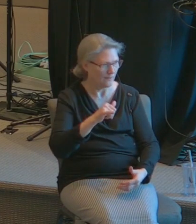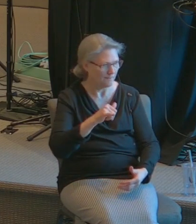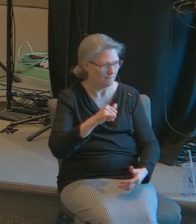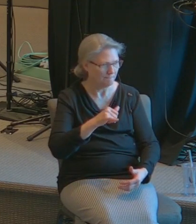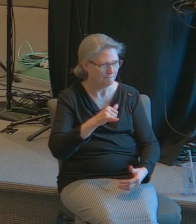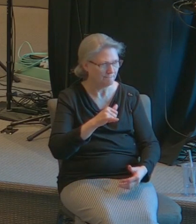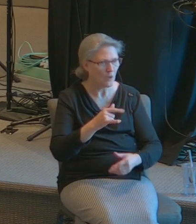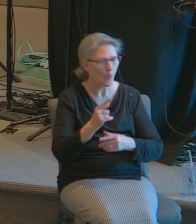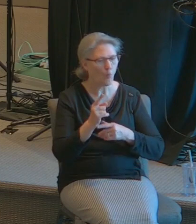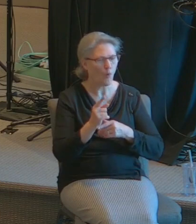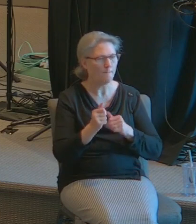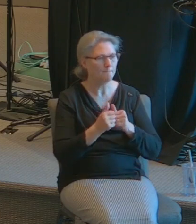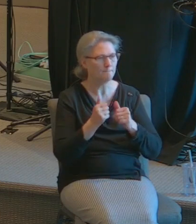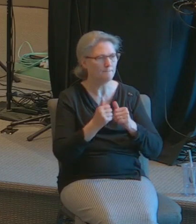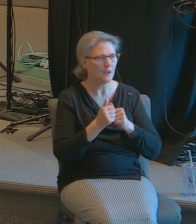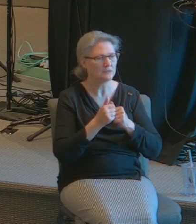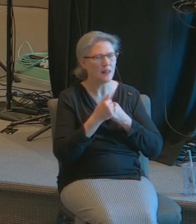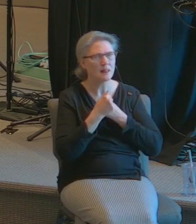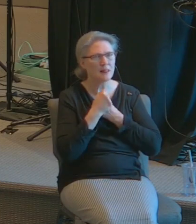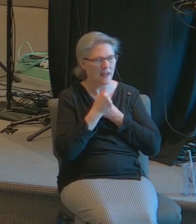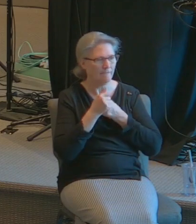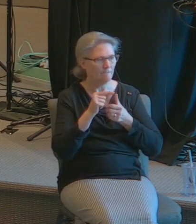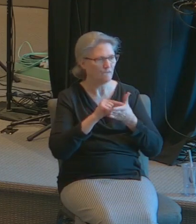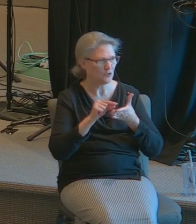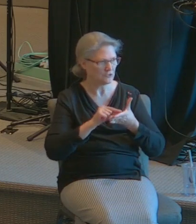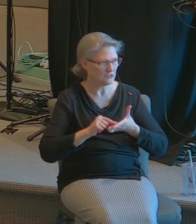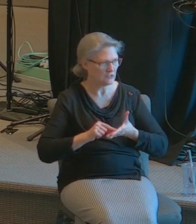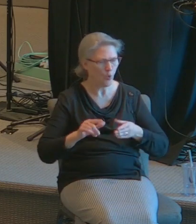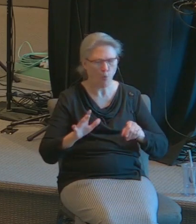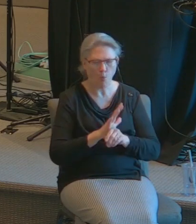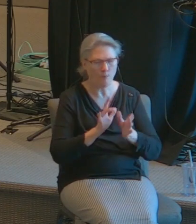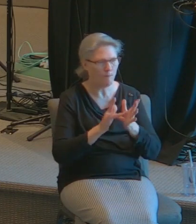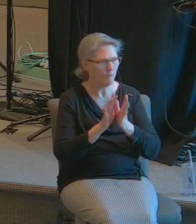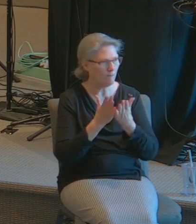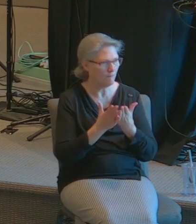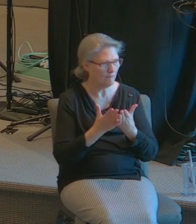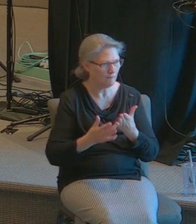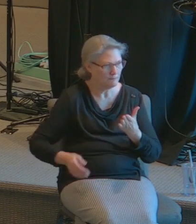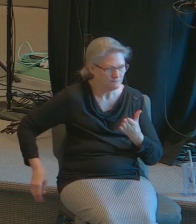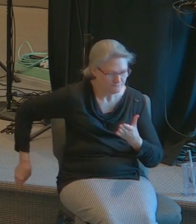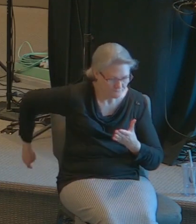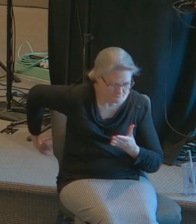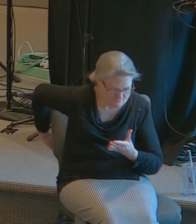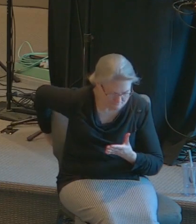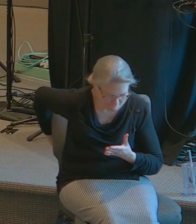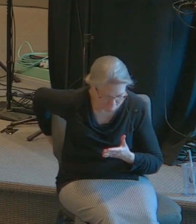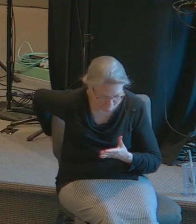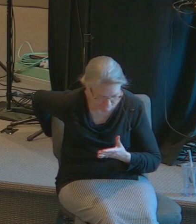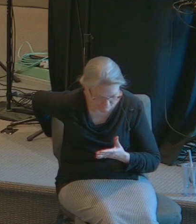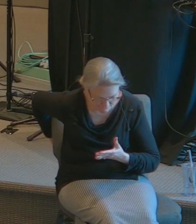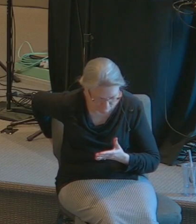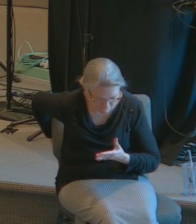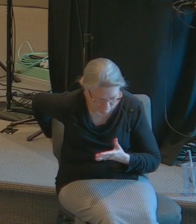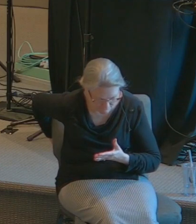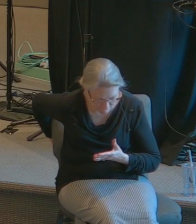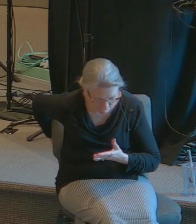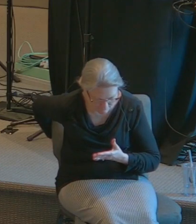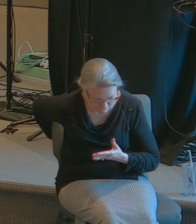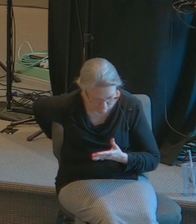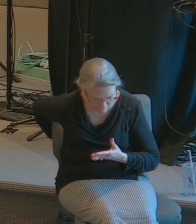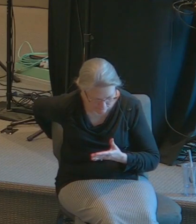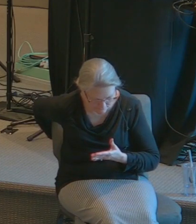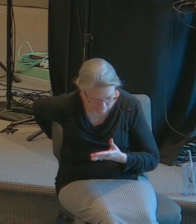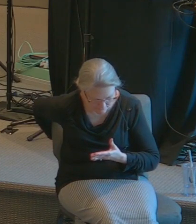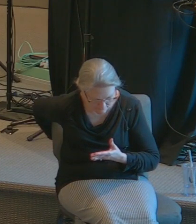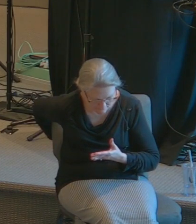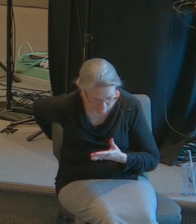It is one of the most beloved Scriptures of the entire Bible. And the moment that I began